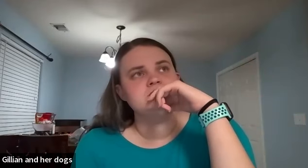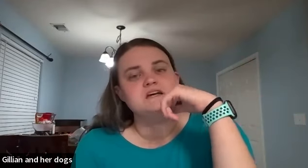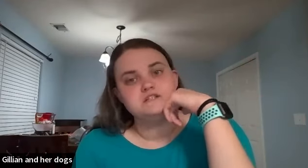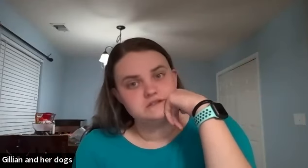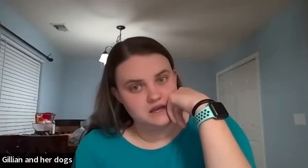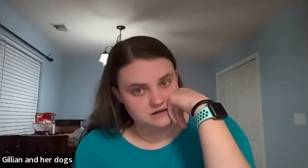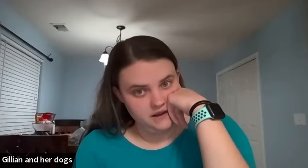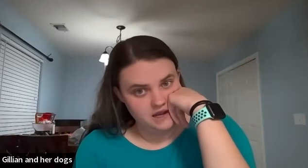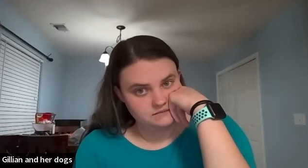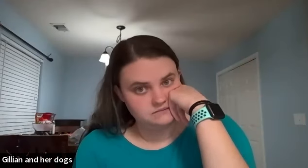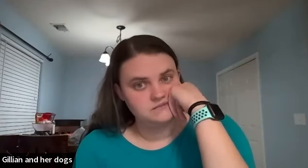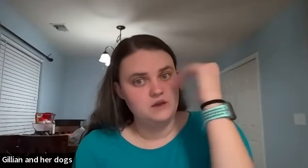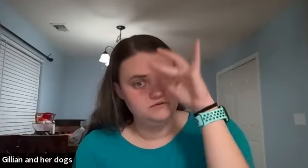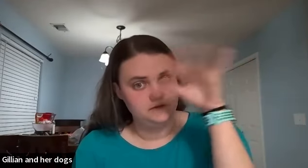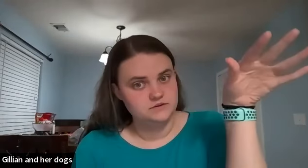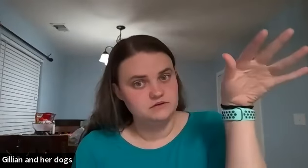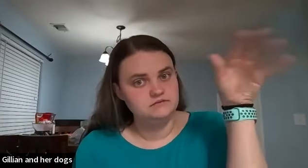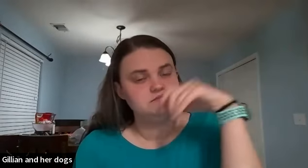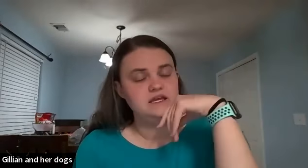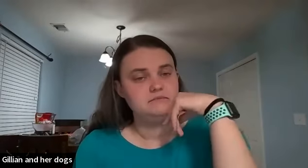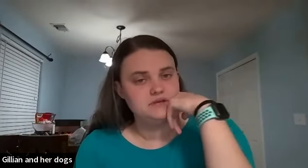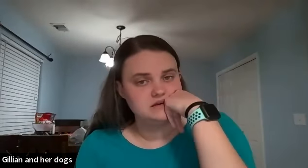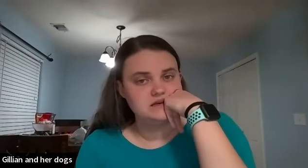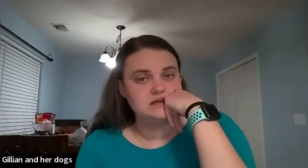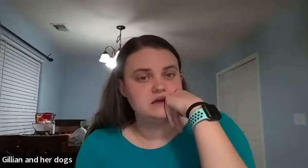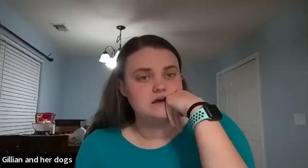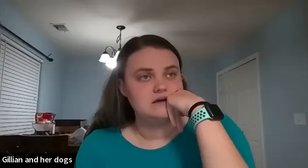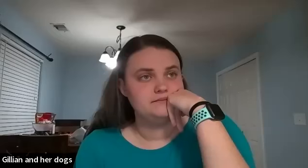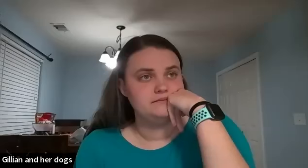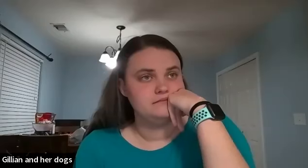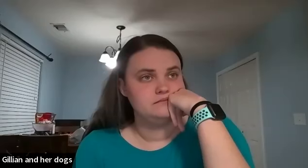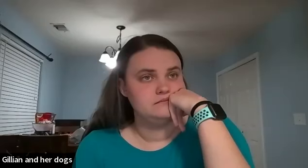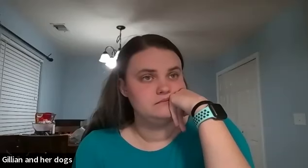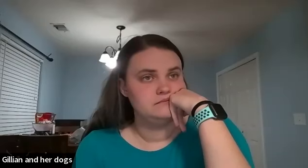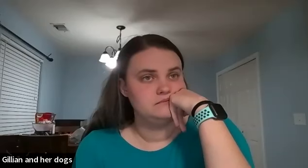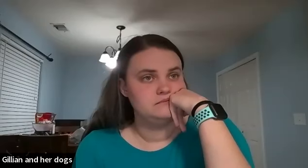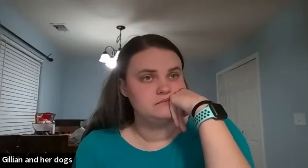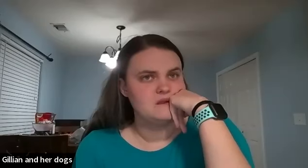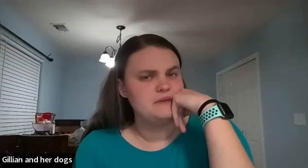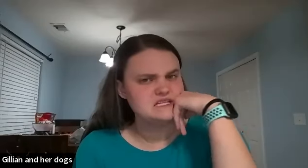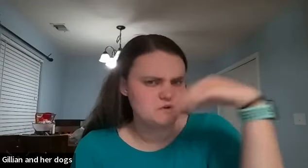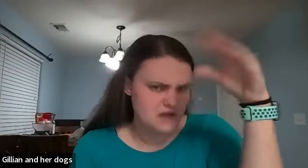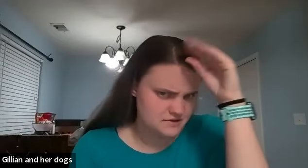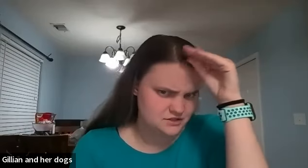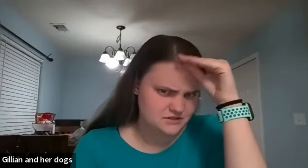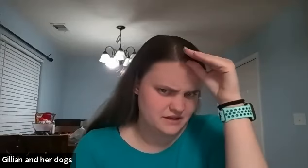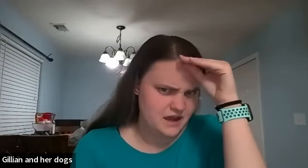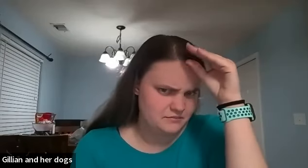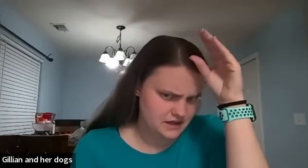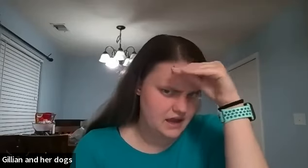a certain kind of hat i would fingerspell like a beanie um a baseball cap is usually cap like